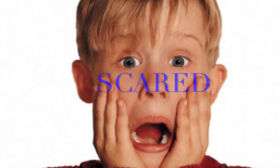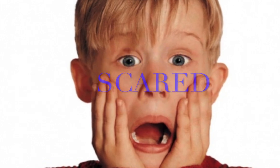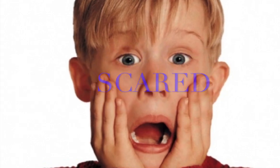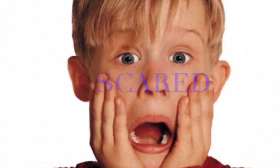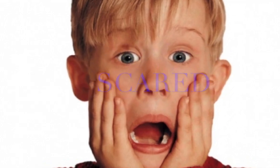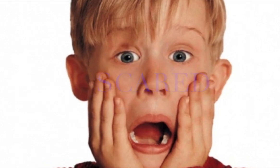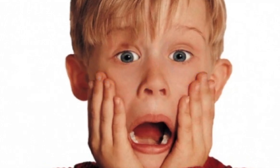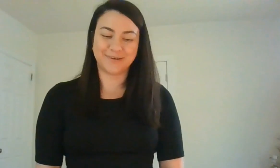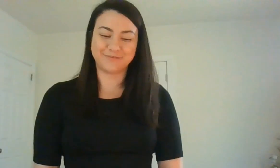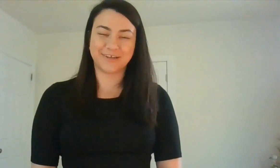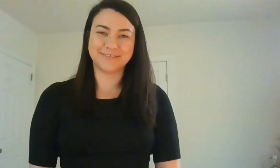Good job, my friends.